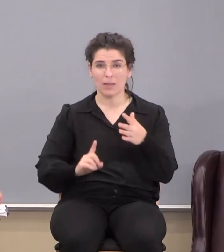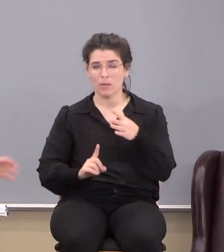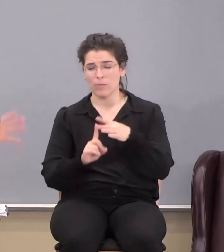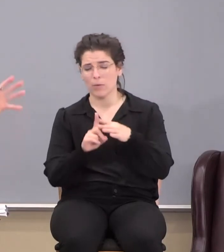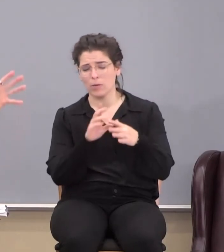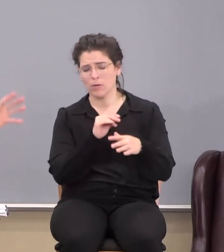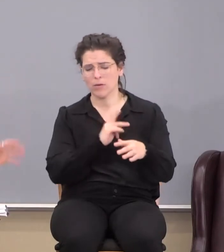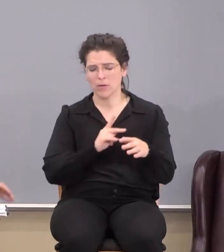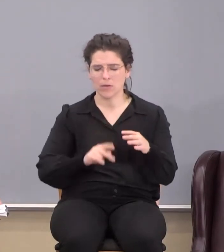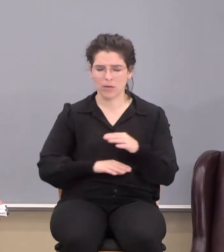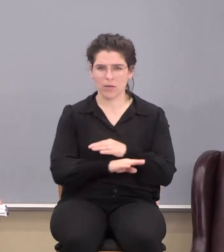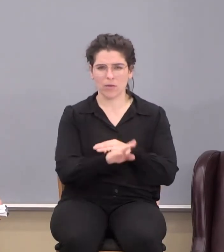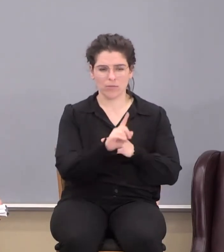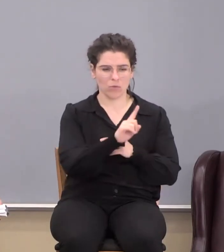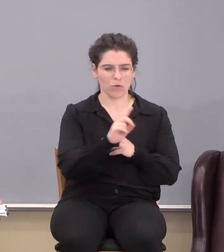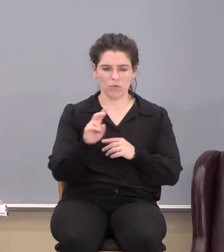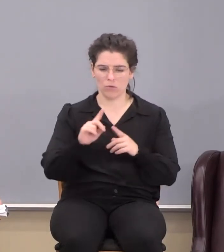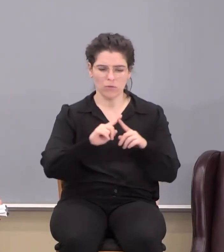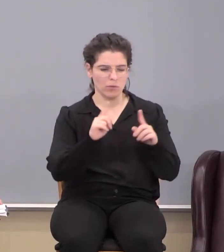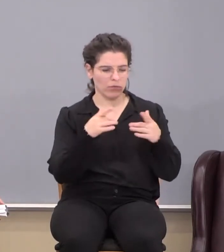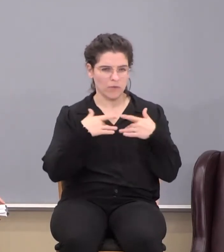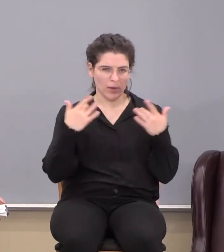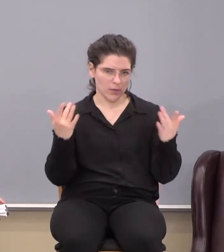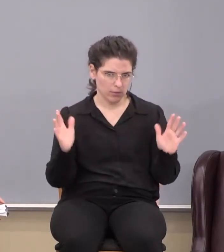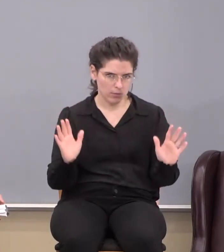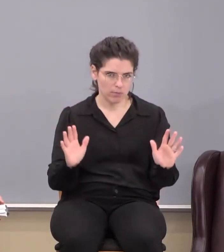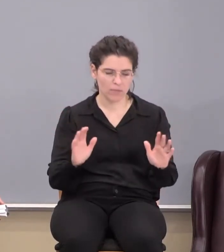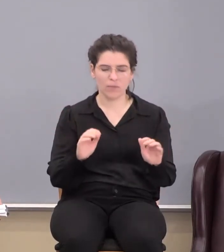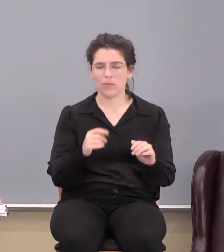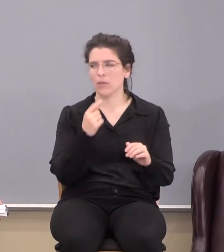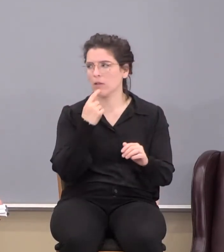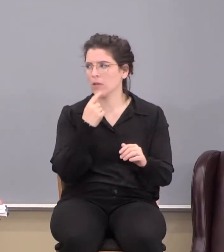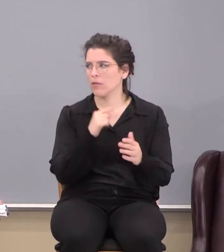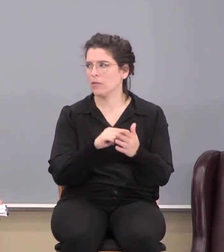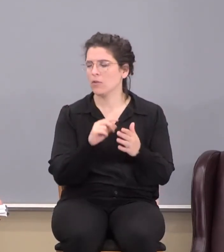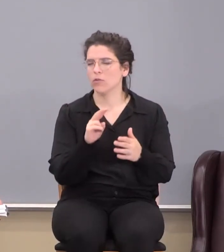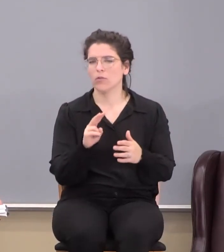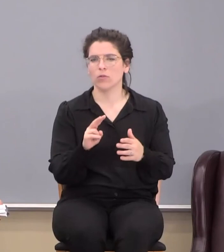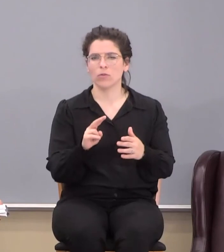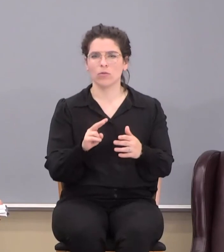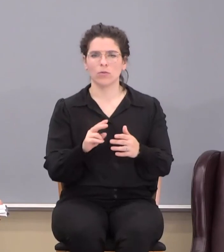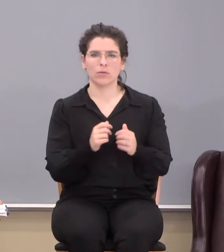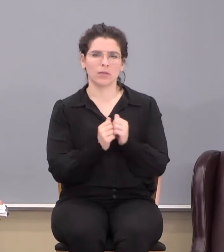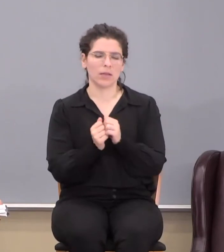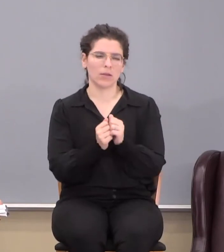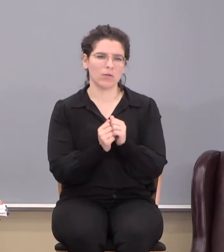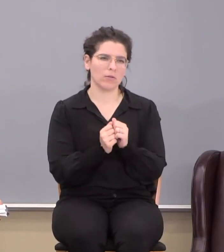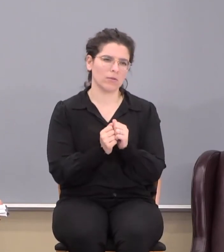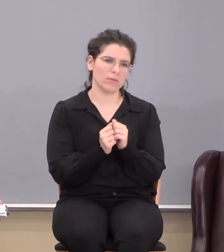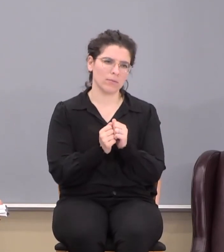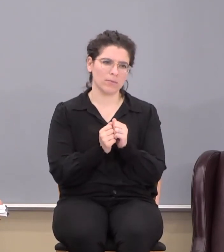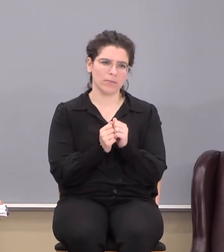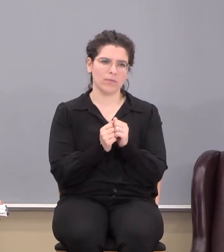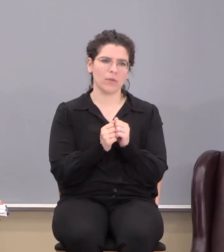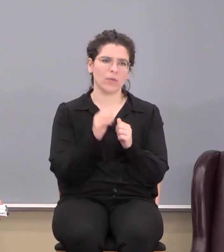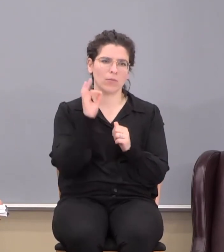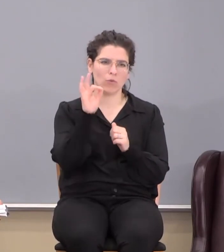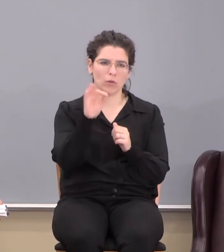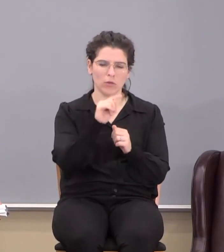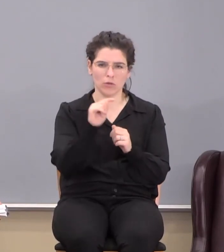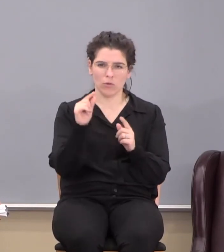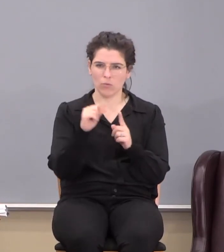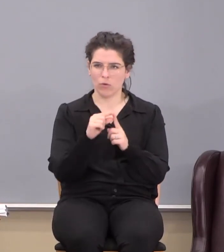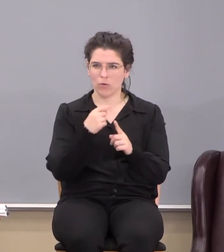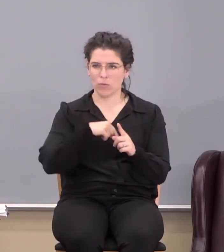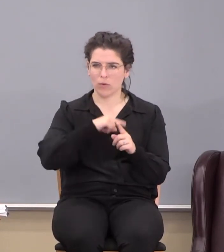Two different events. Can we say verse 2 out loud the first three words together? Ready? Here we go. Ready? Preach the word.